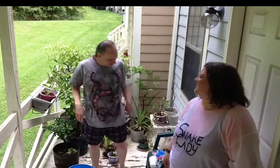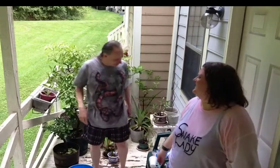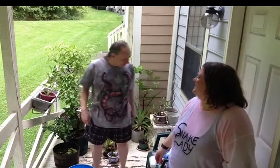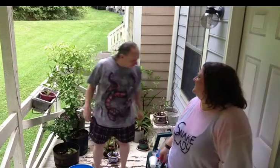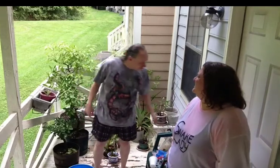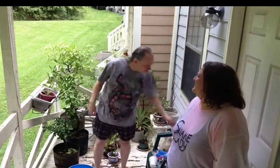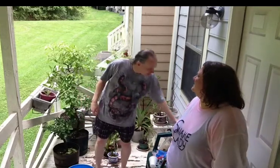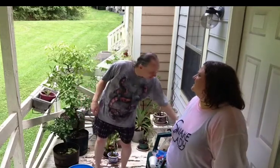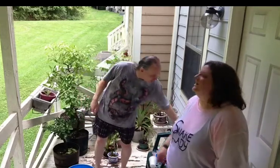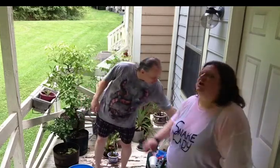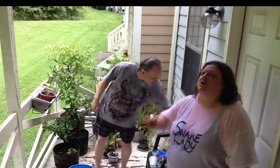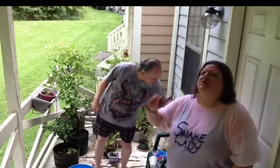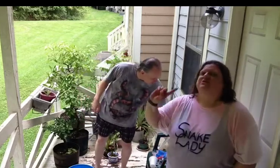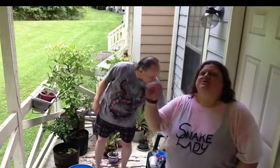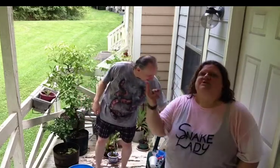Just regular water for me.